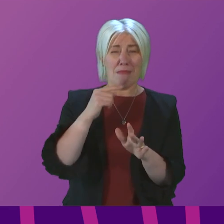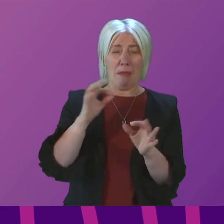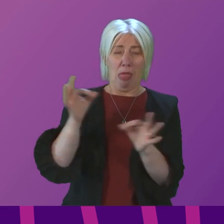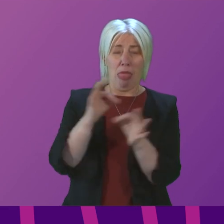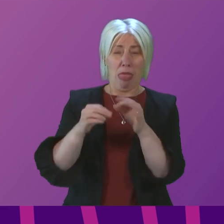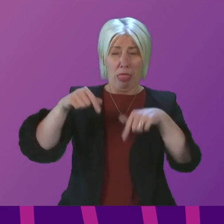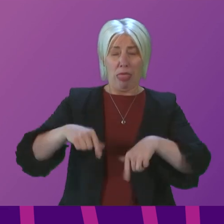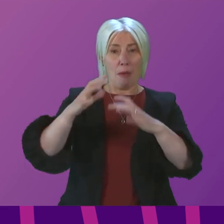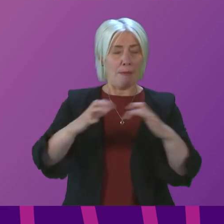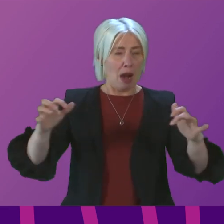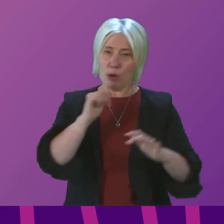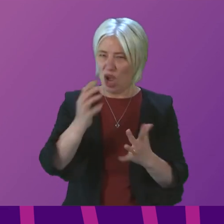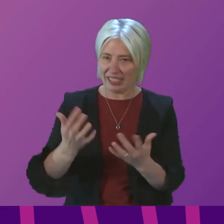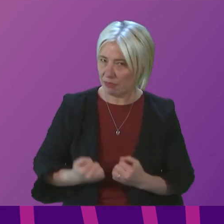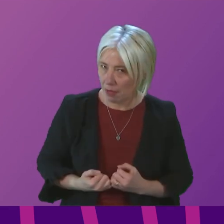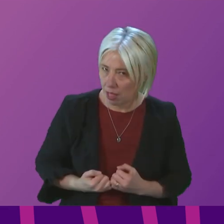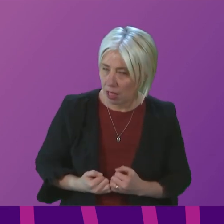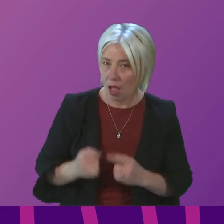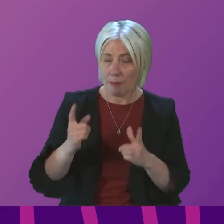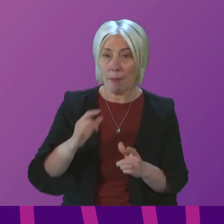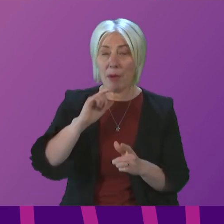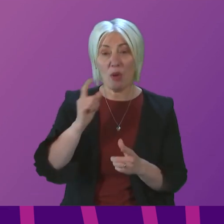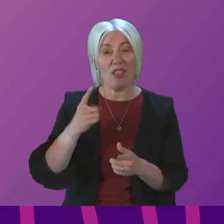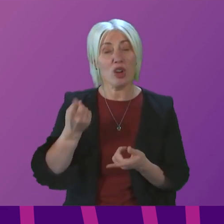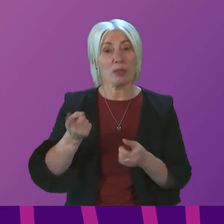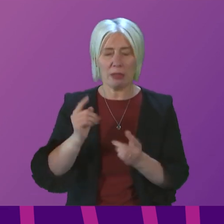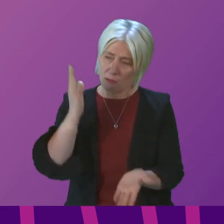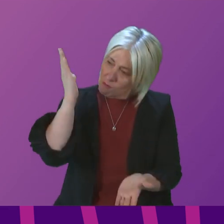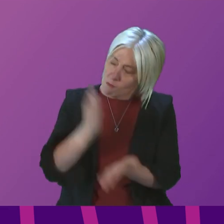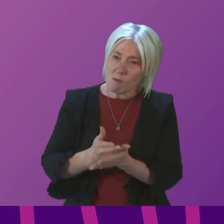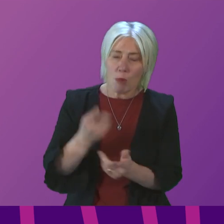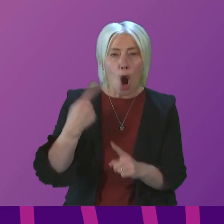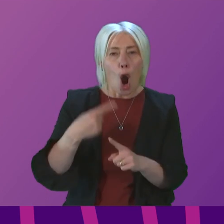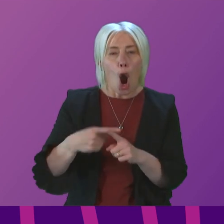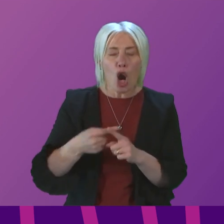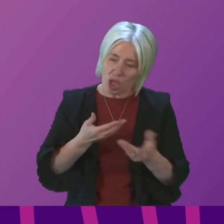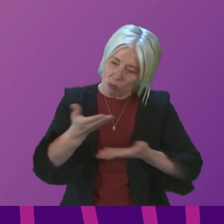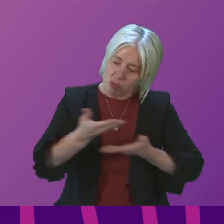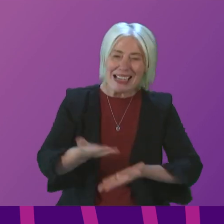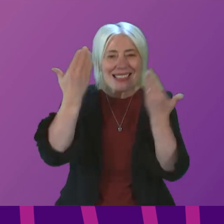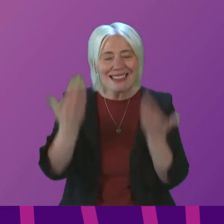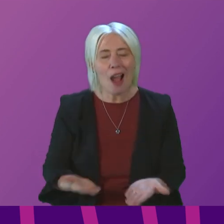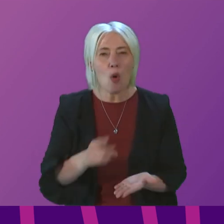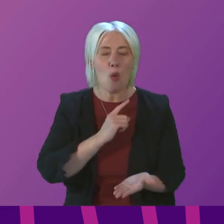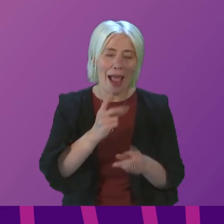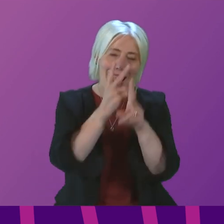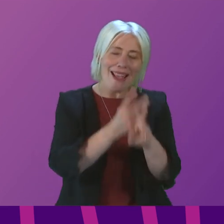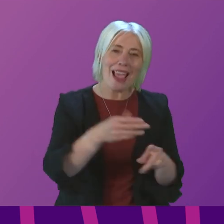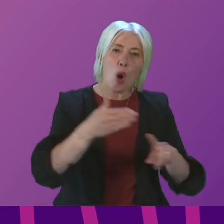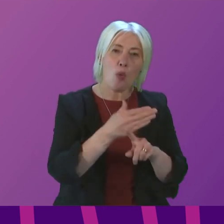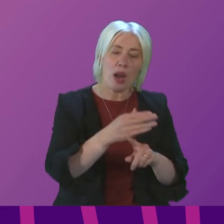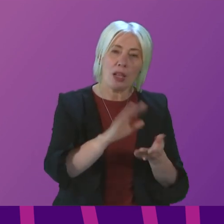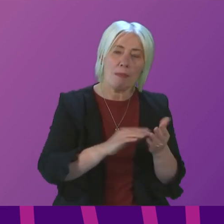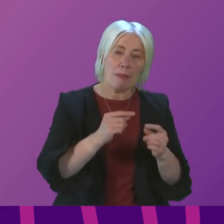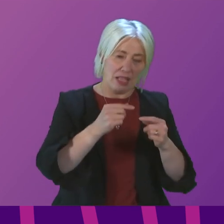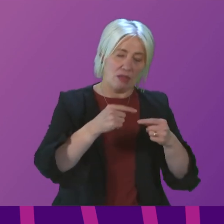is unacceptable. But will she insist on urgent discussions now to ensure that care workers get an increase in